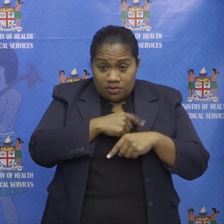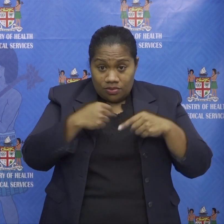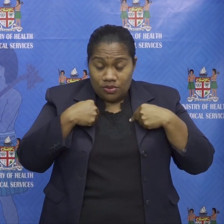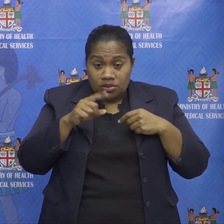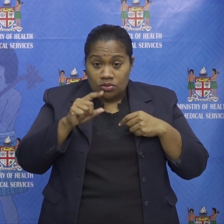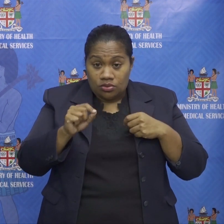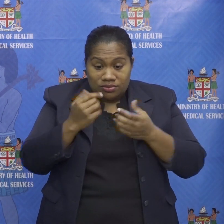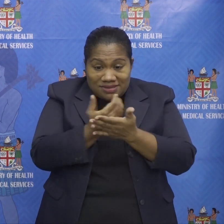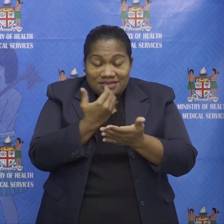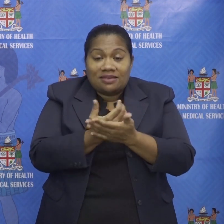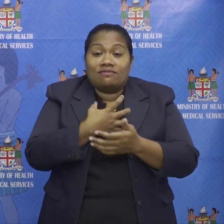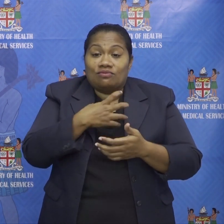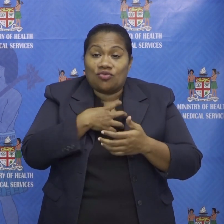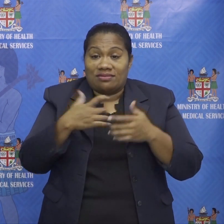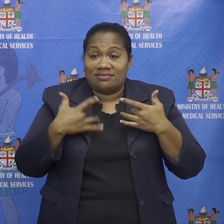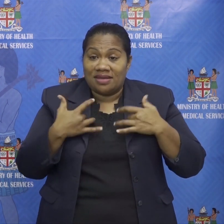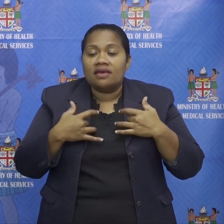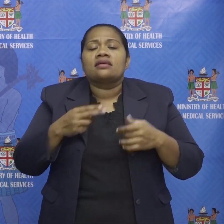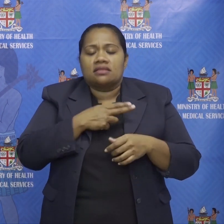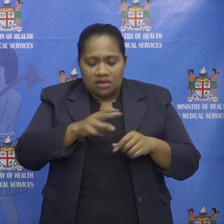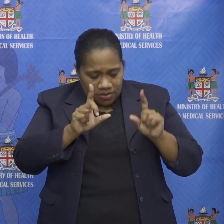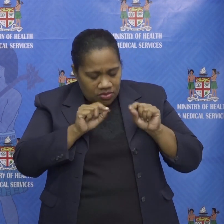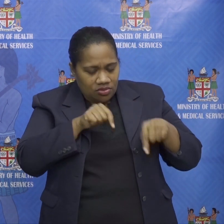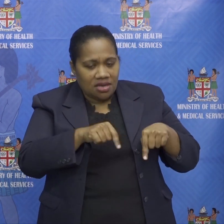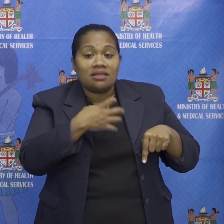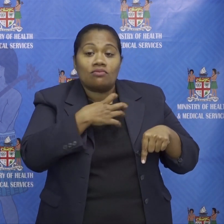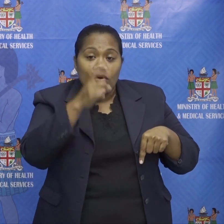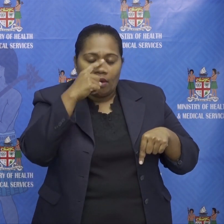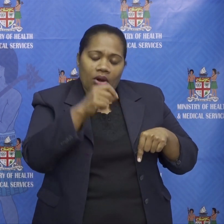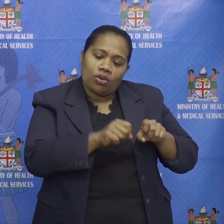services and move a lot more people out to do the screening